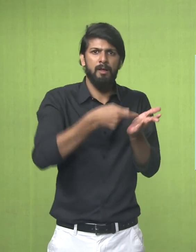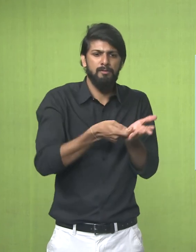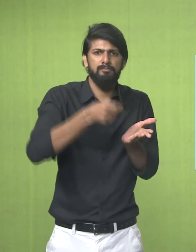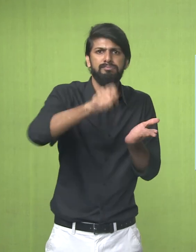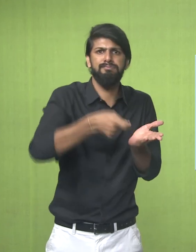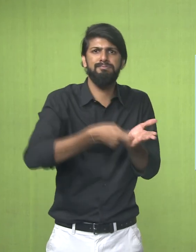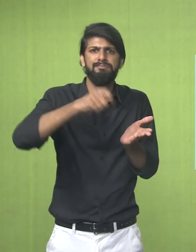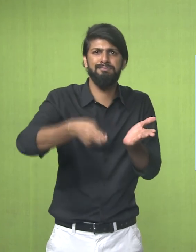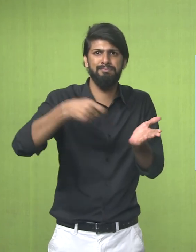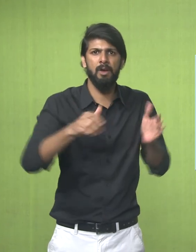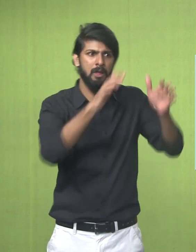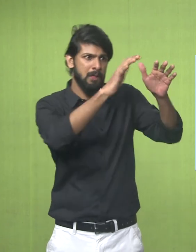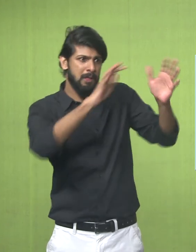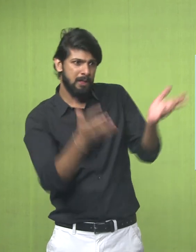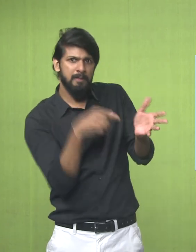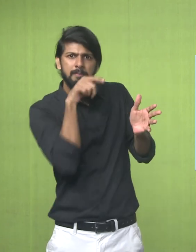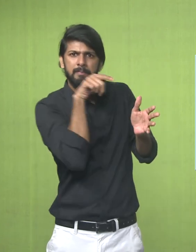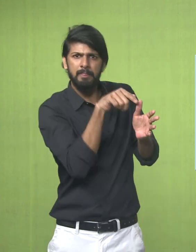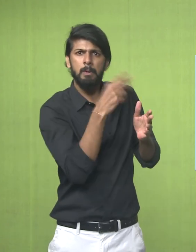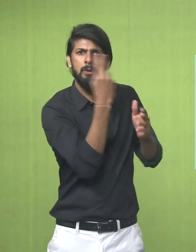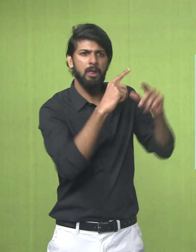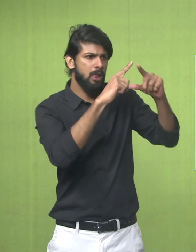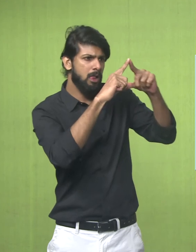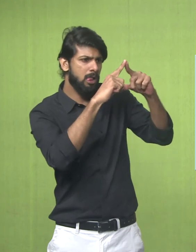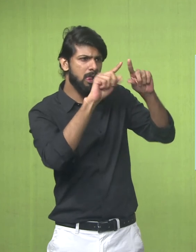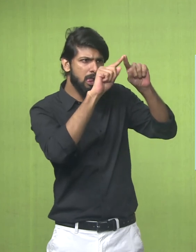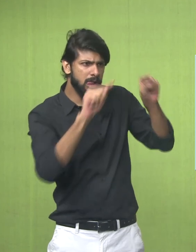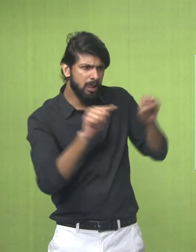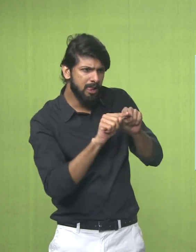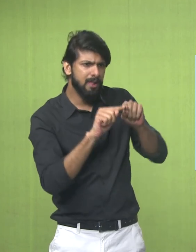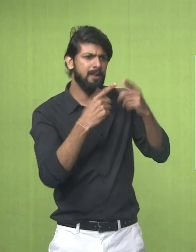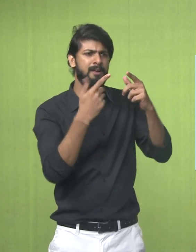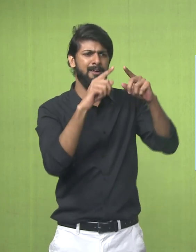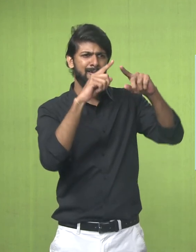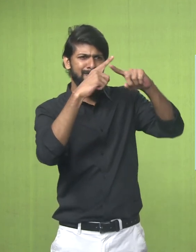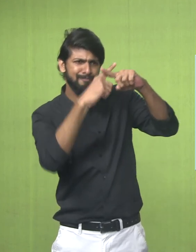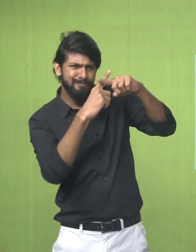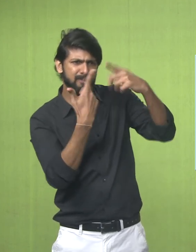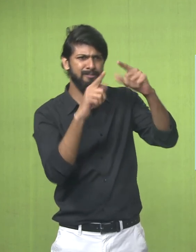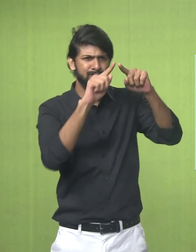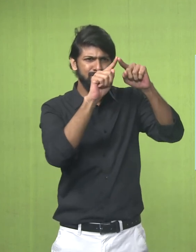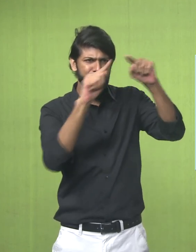The Next Pottery Item Is A Service Pot Which Has A Geometric Fish Motif